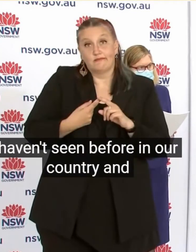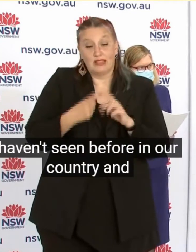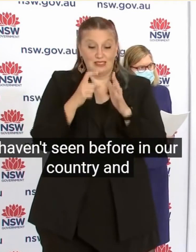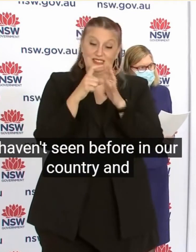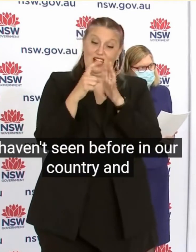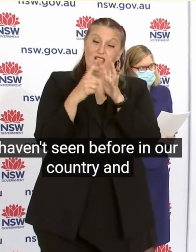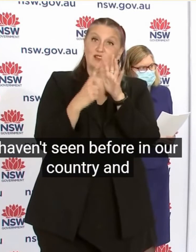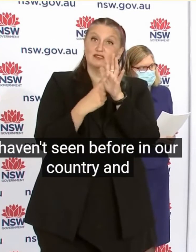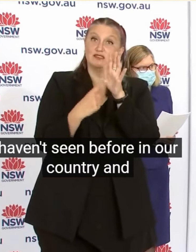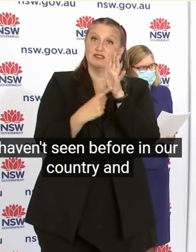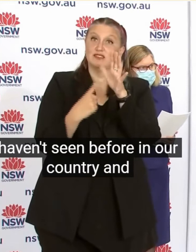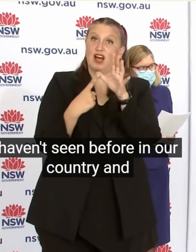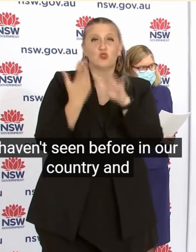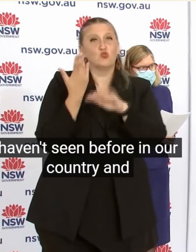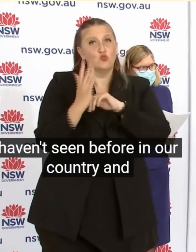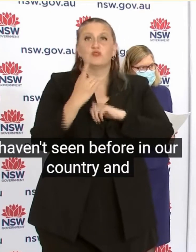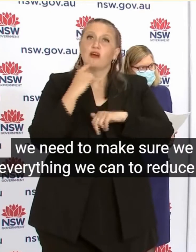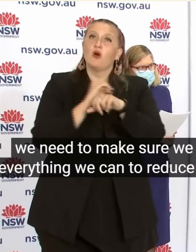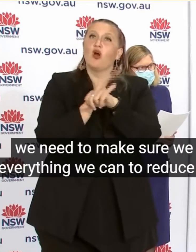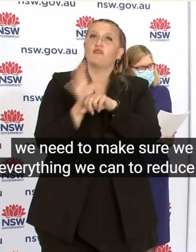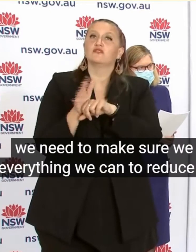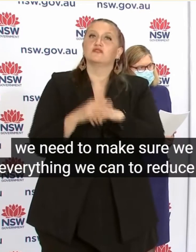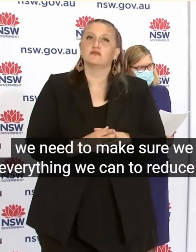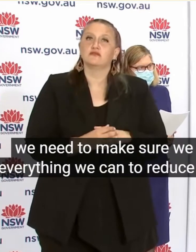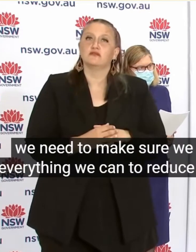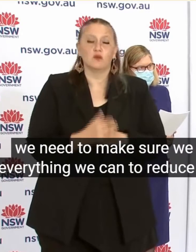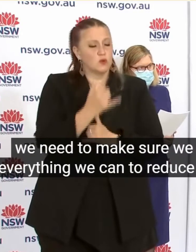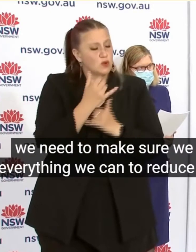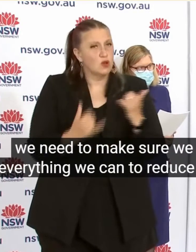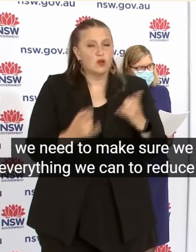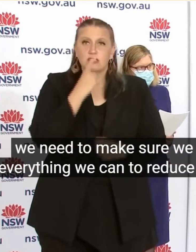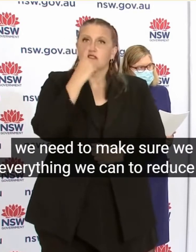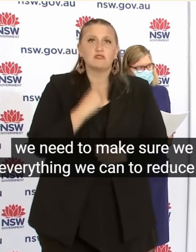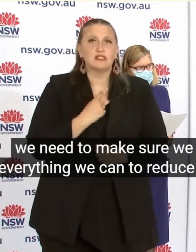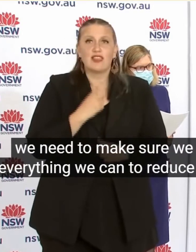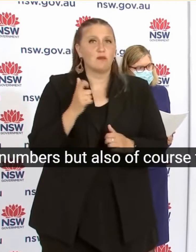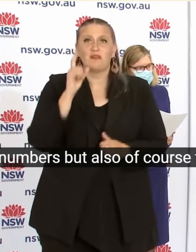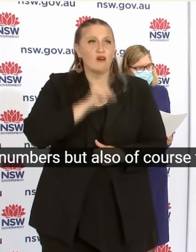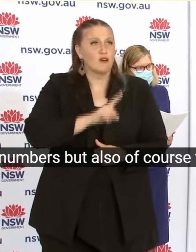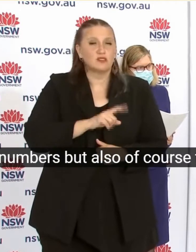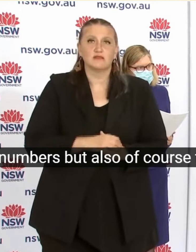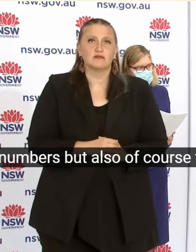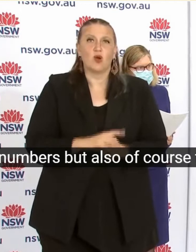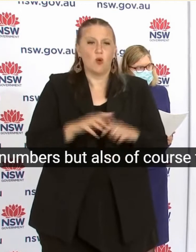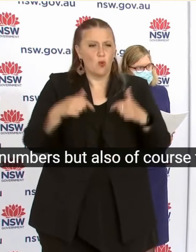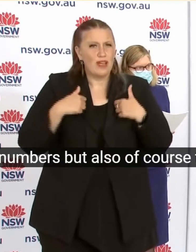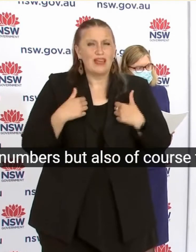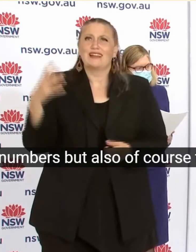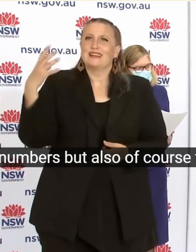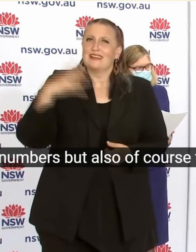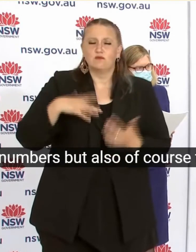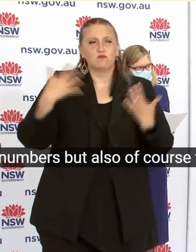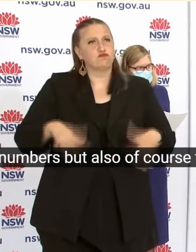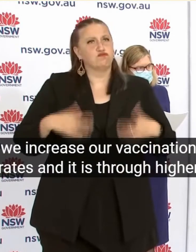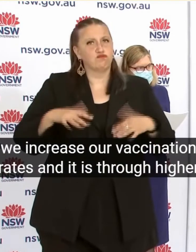need to make sure we do everything we can To reduce case numbers But also, of course, that we increase our vaccination rates And it is